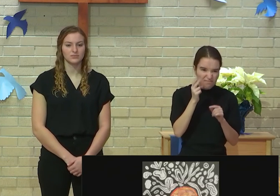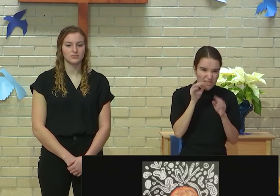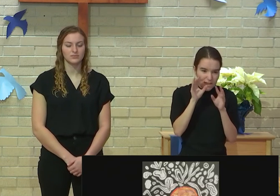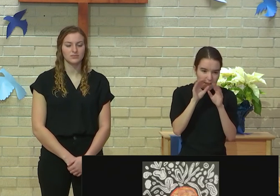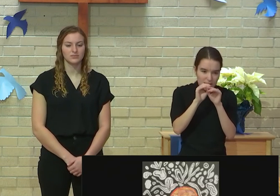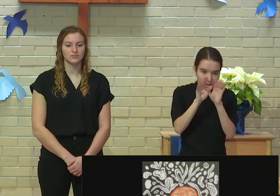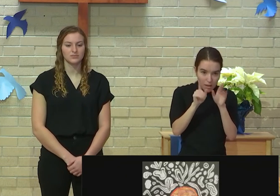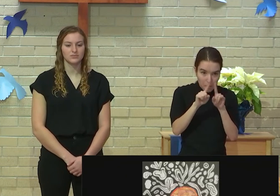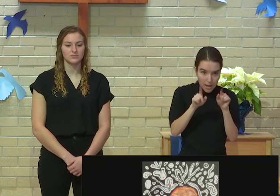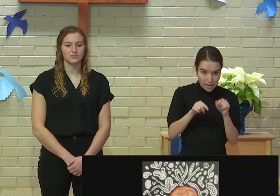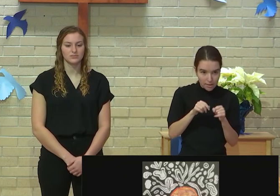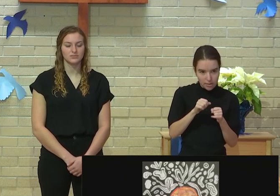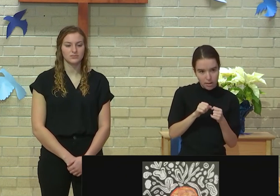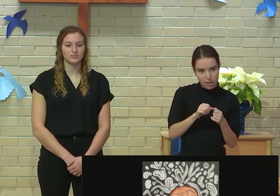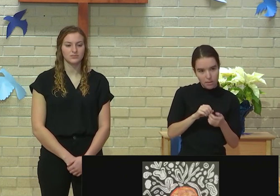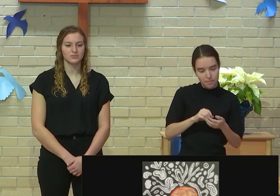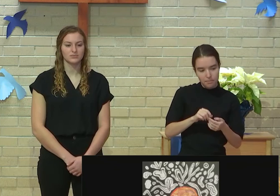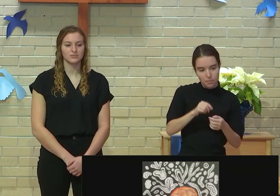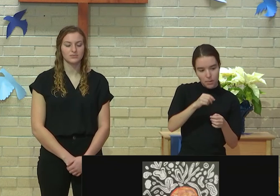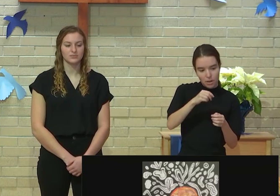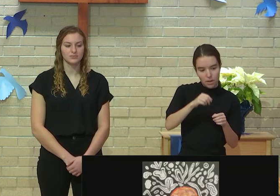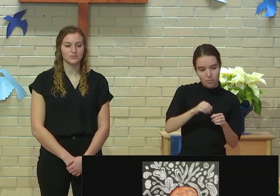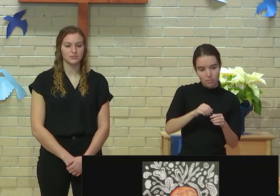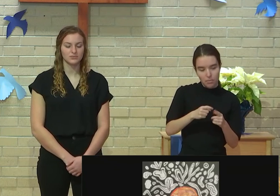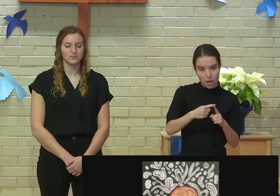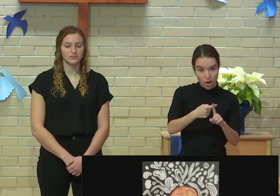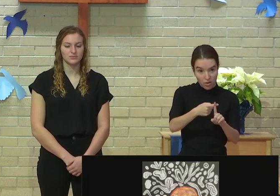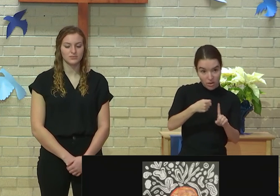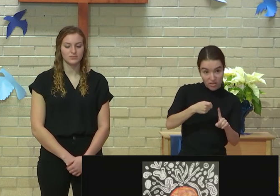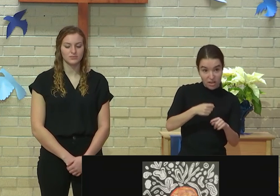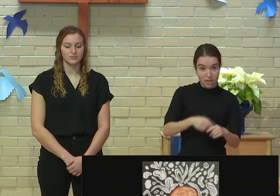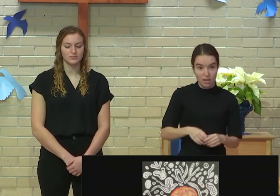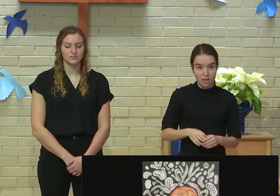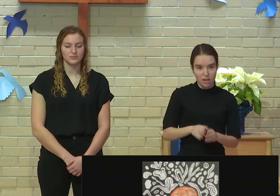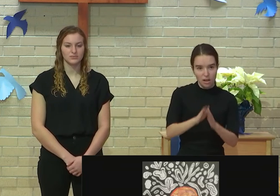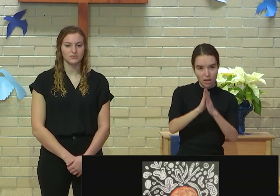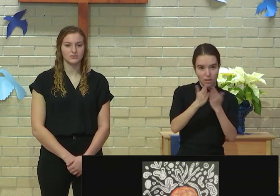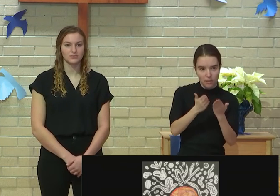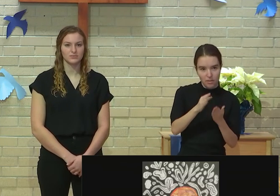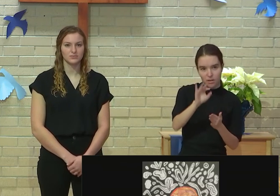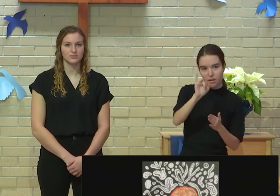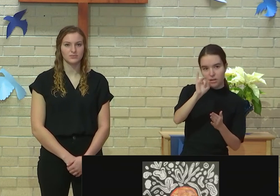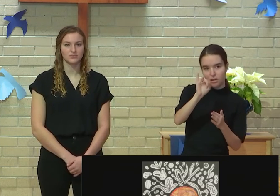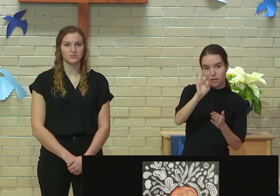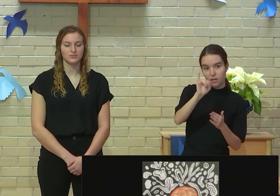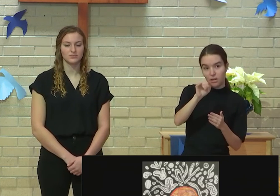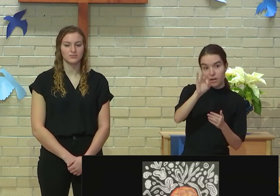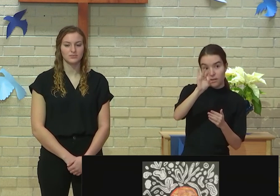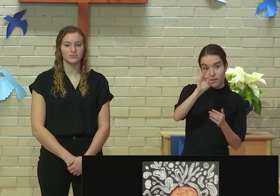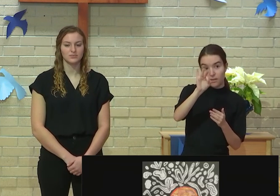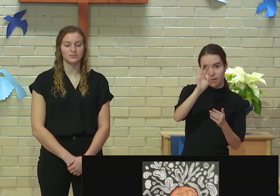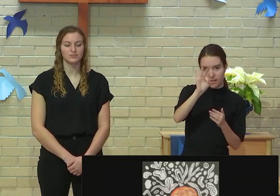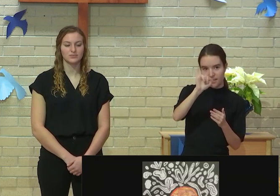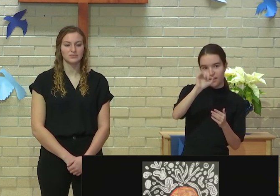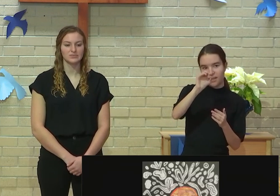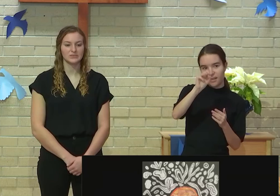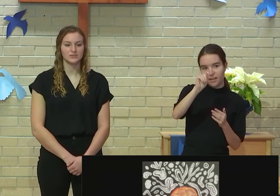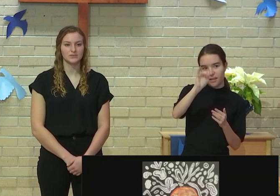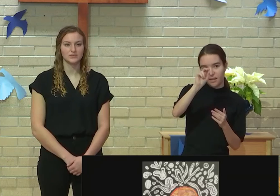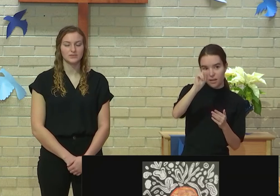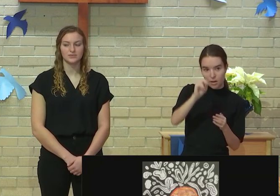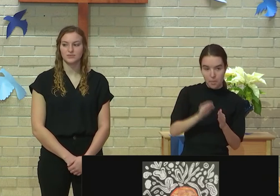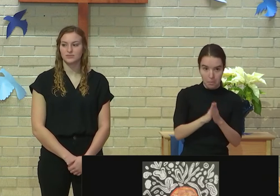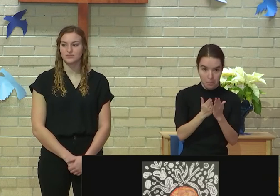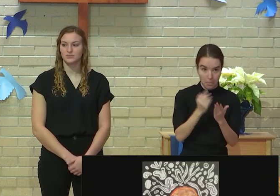the work that I've created based off of the things that I've sort of experienced in my life and then